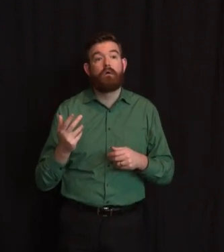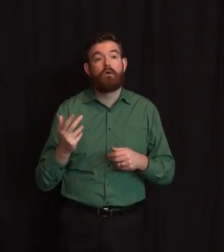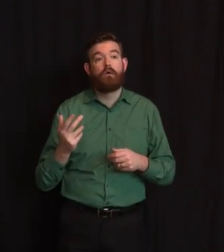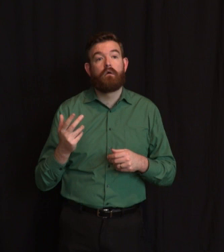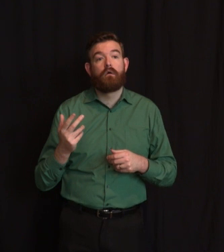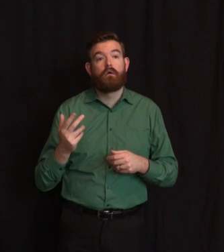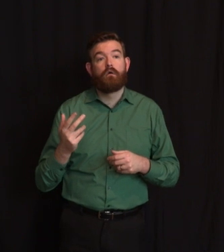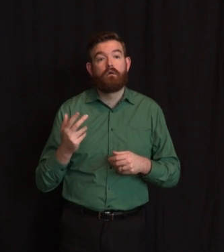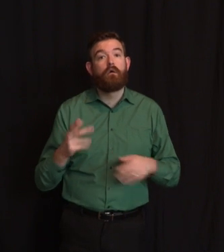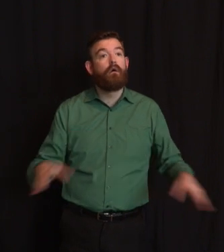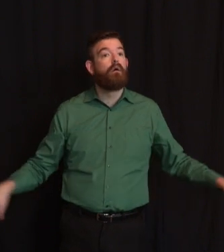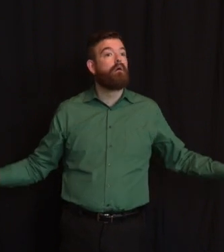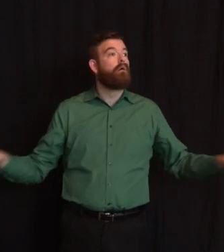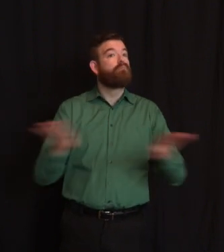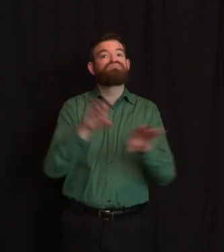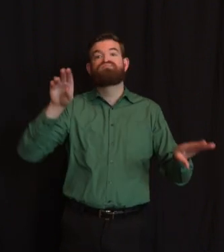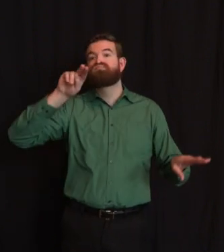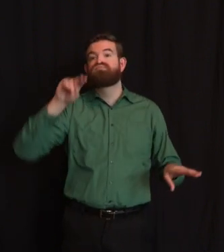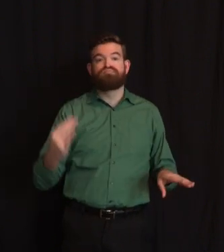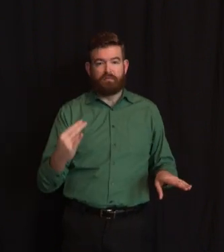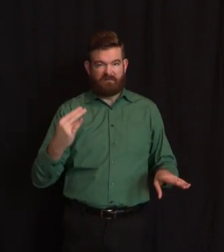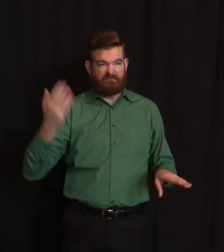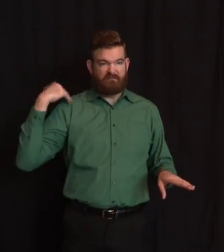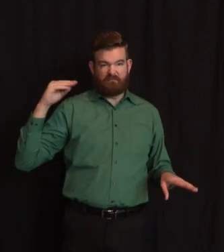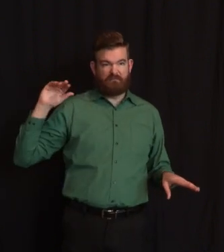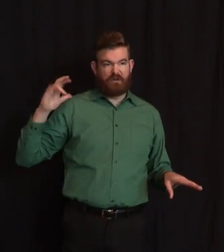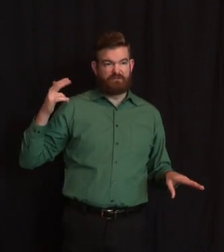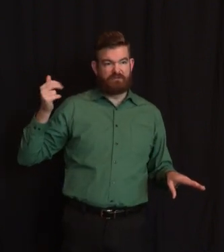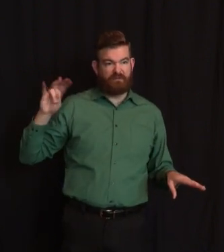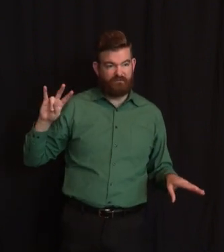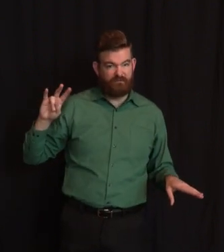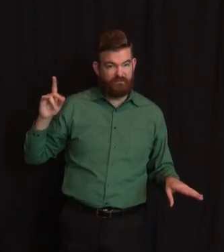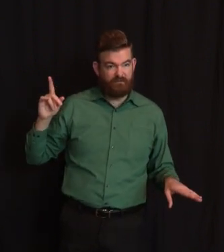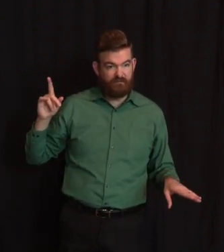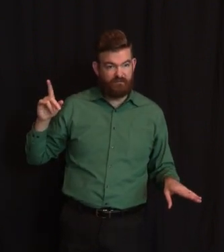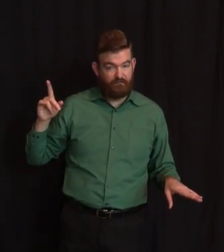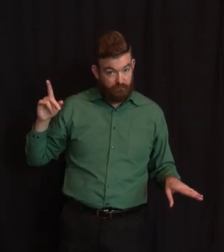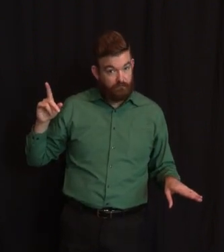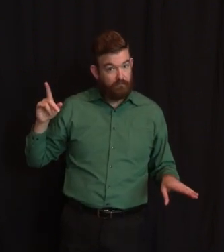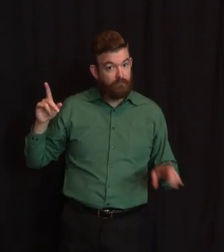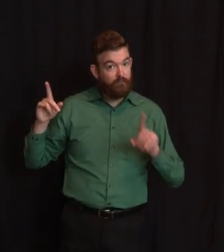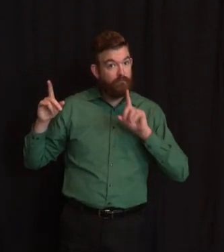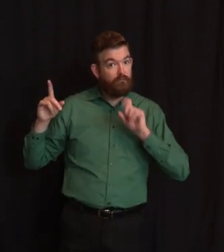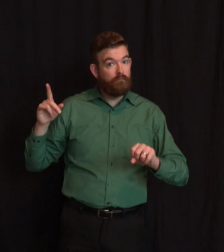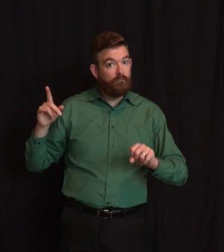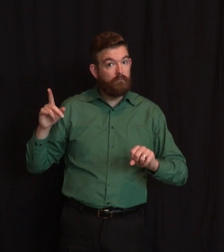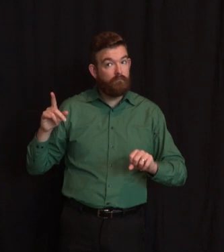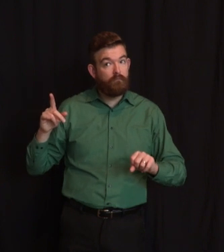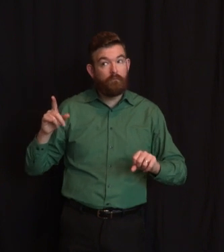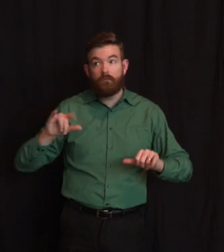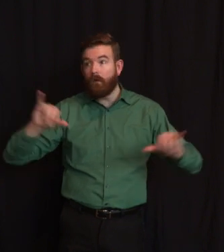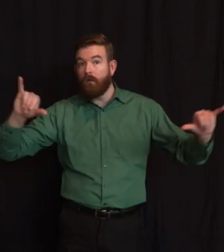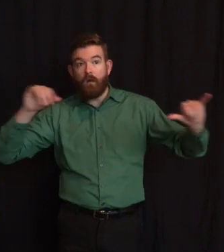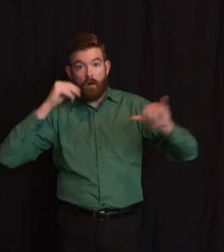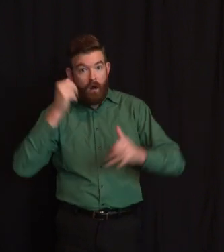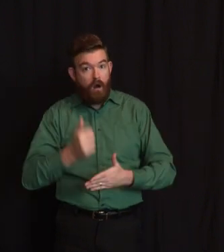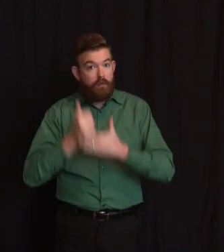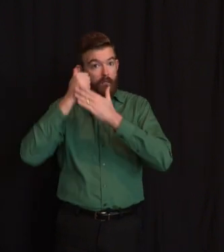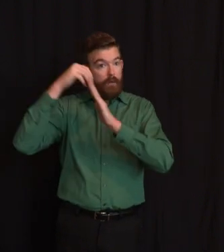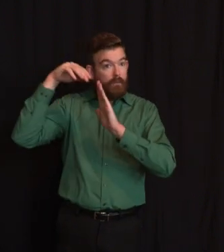or is it still too soon yet? And last question, only three today. Geez. I know. Gas owners are calling for self-serve gas. They sent you